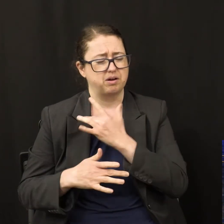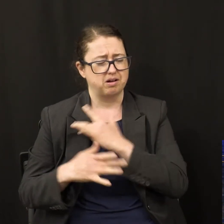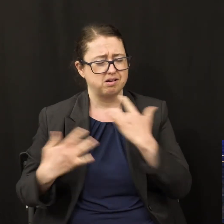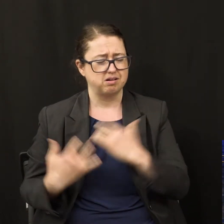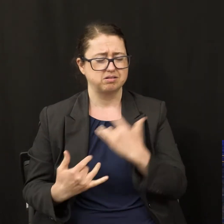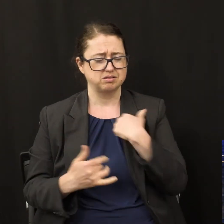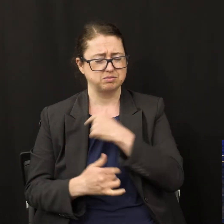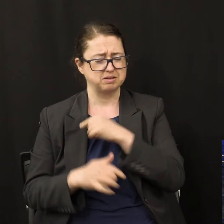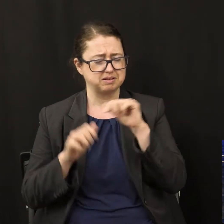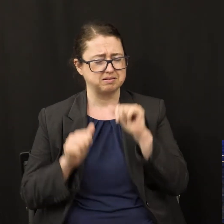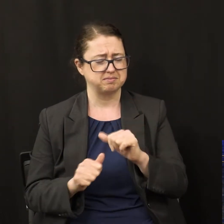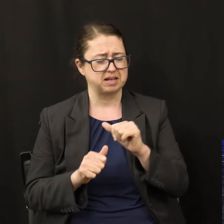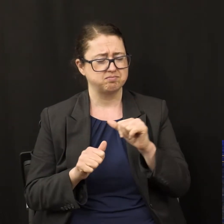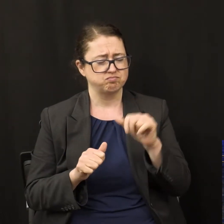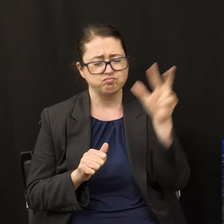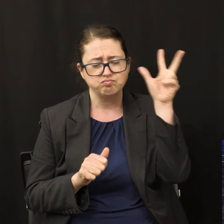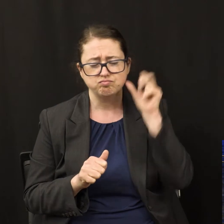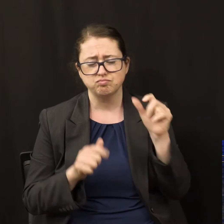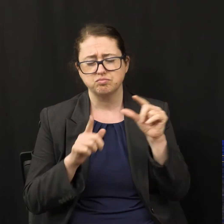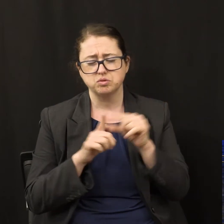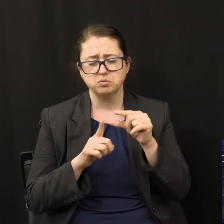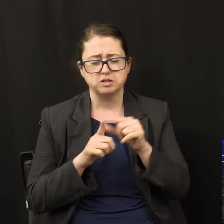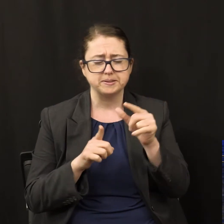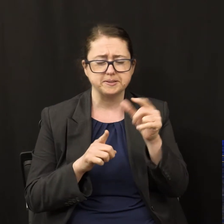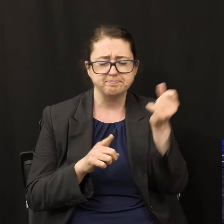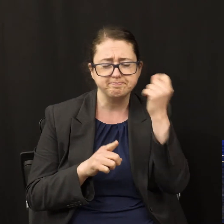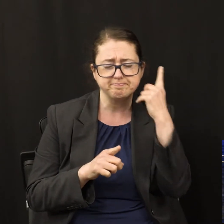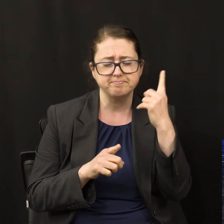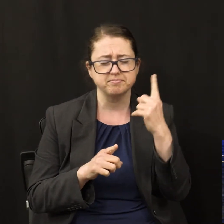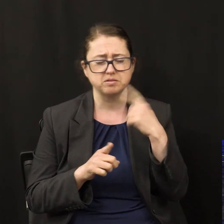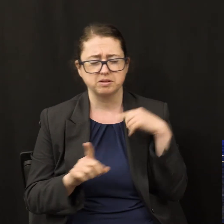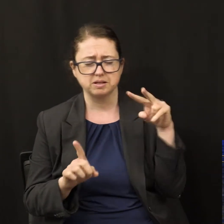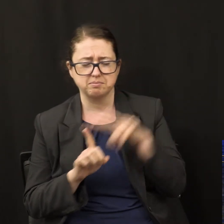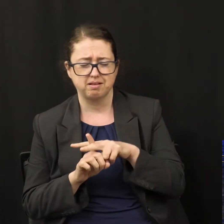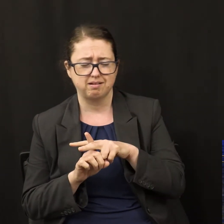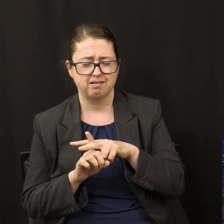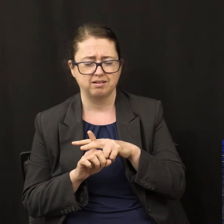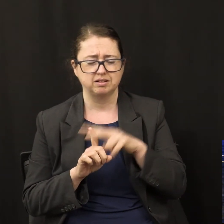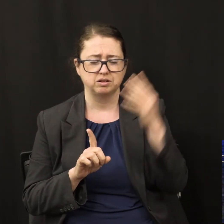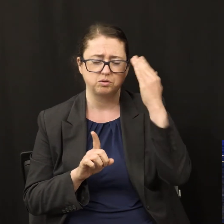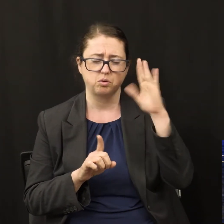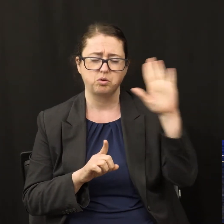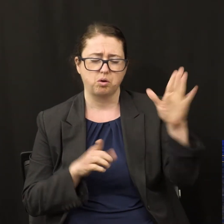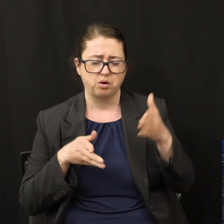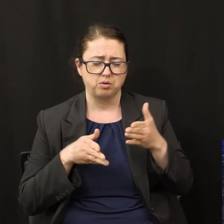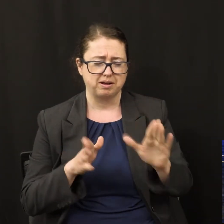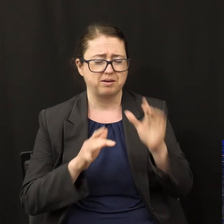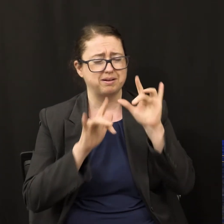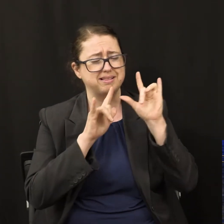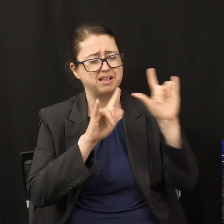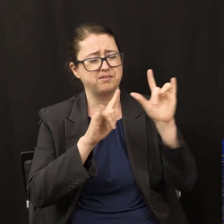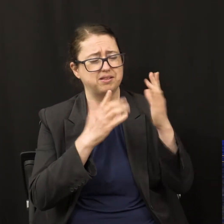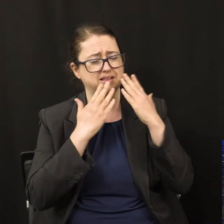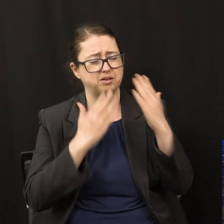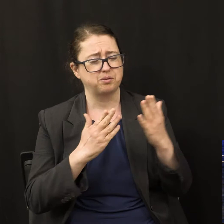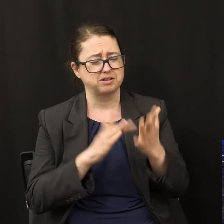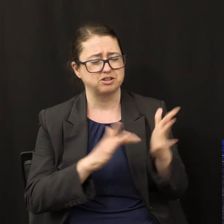them to our lives that we may know your way. We love you and we thank you, and we pray all these things in Jesus's name.